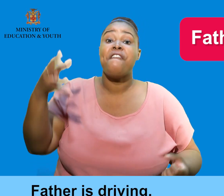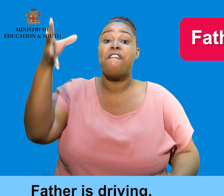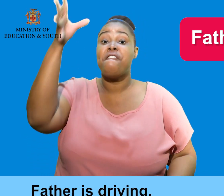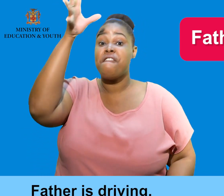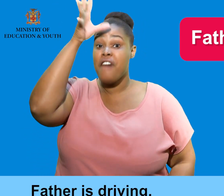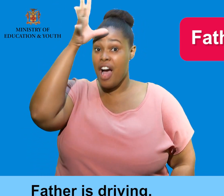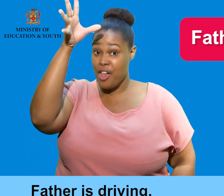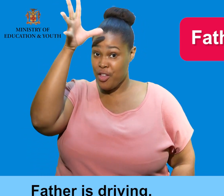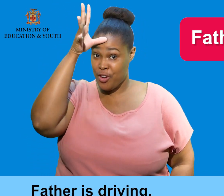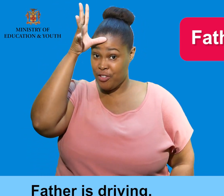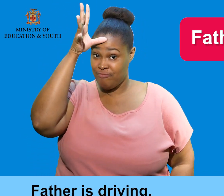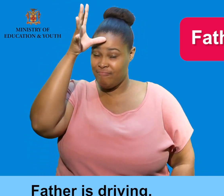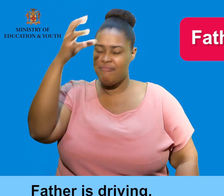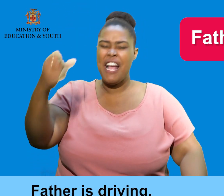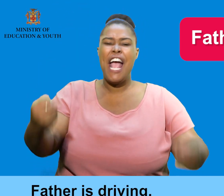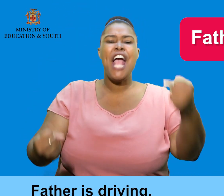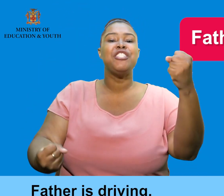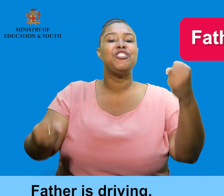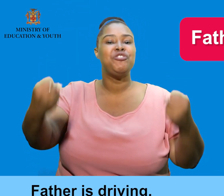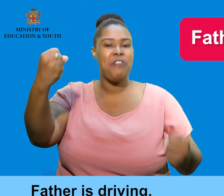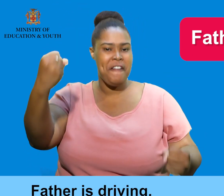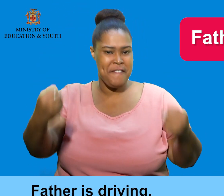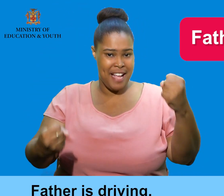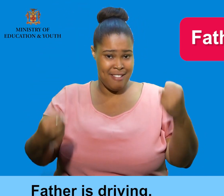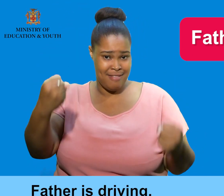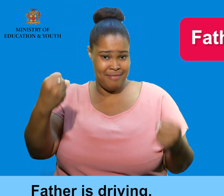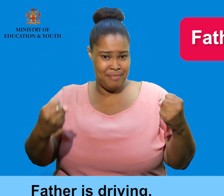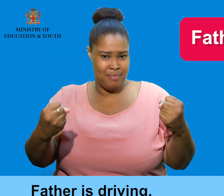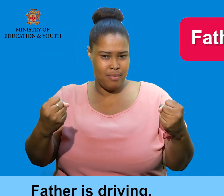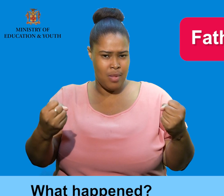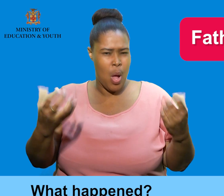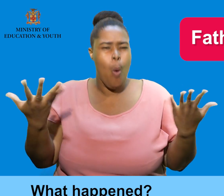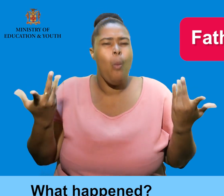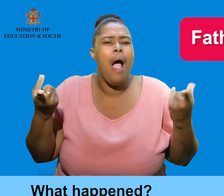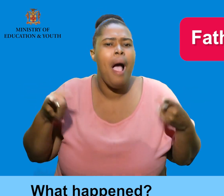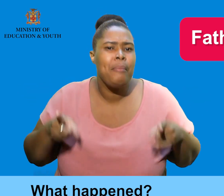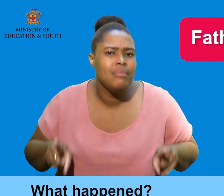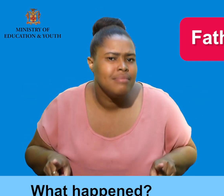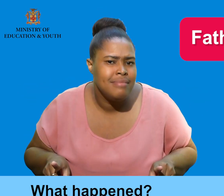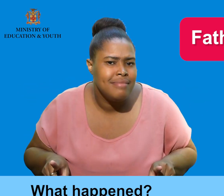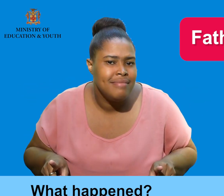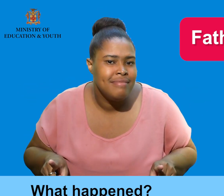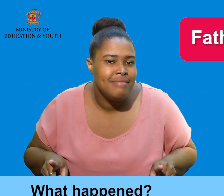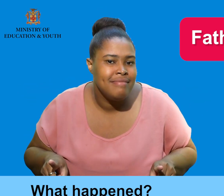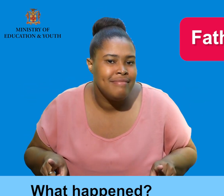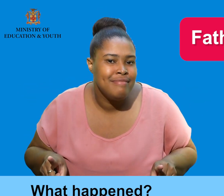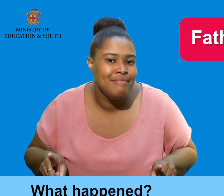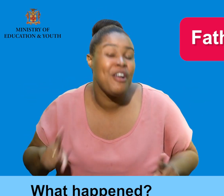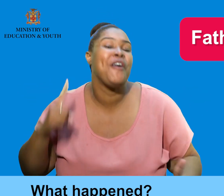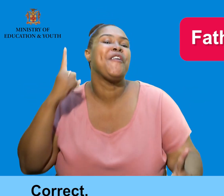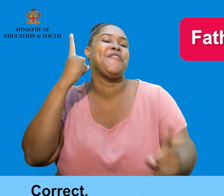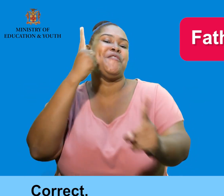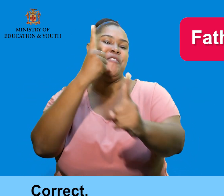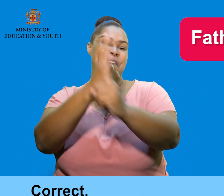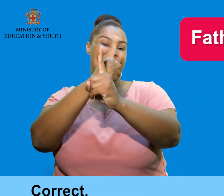Father is driving. What happened? Correct.